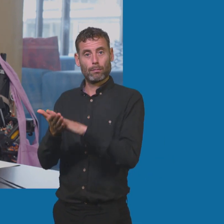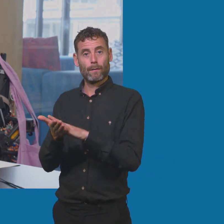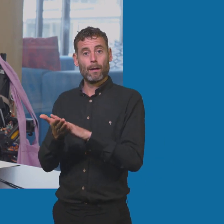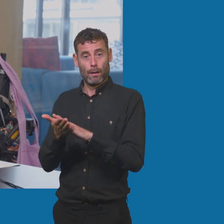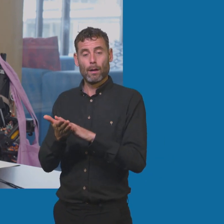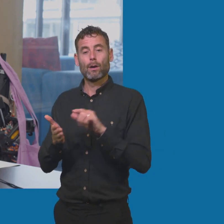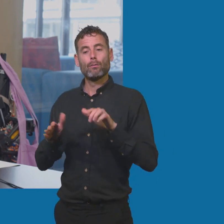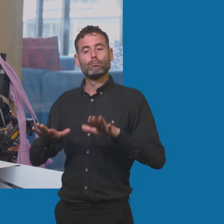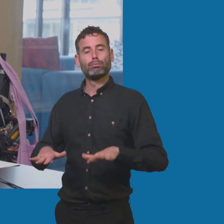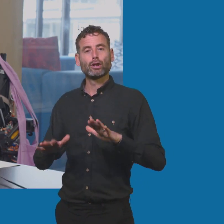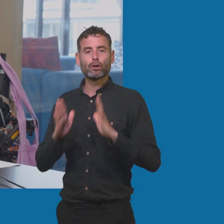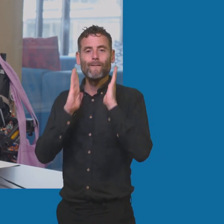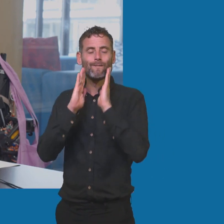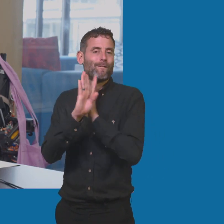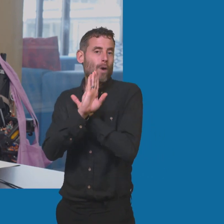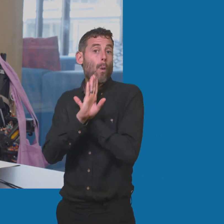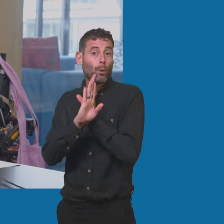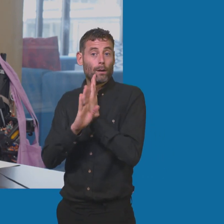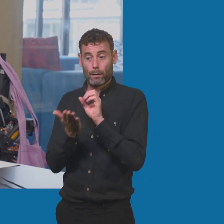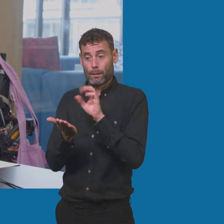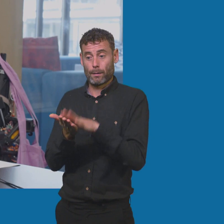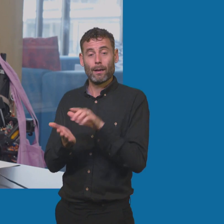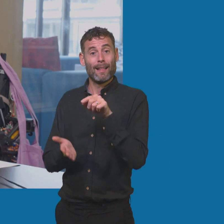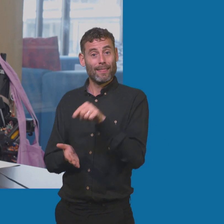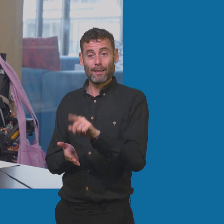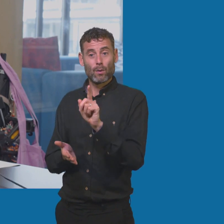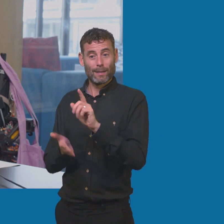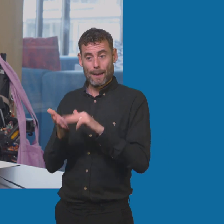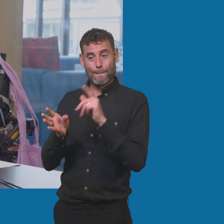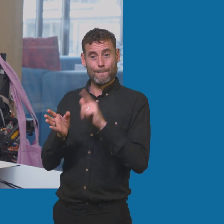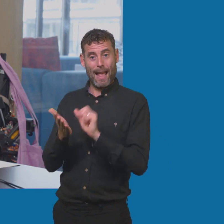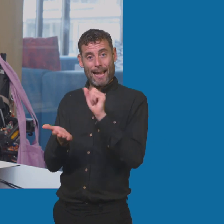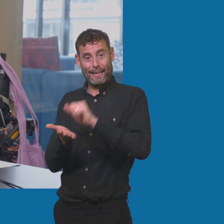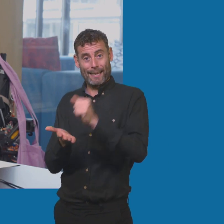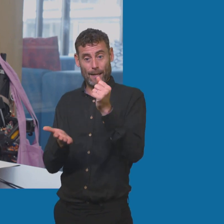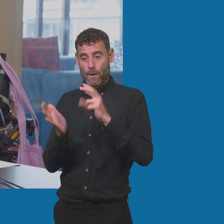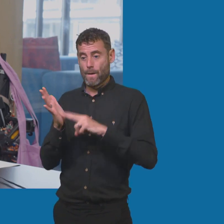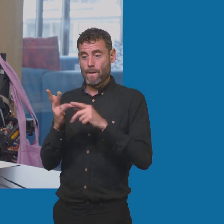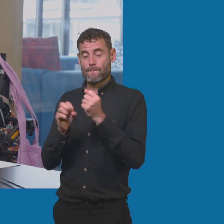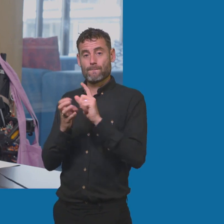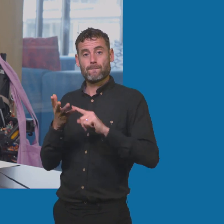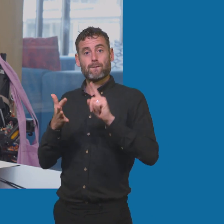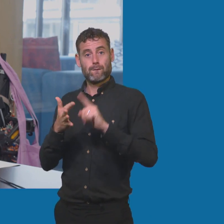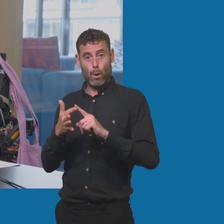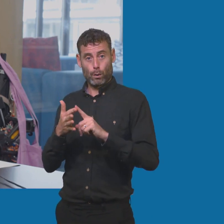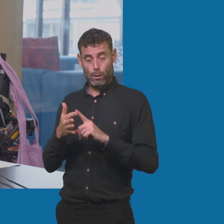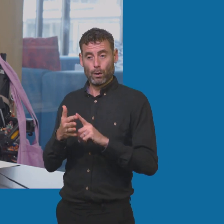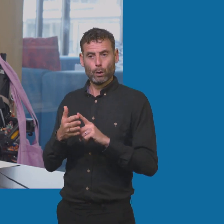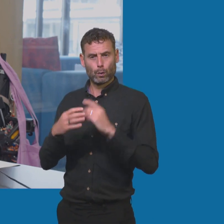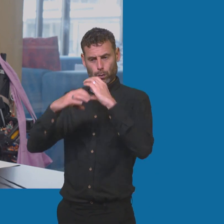British Vogue. So this was a collaborative piece from Vogue through tilting the lens obviously with Sinead